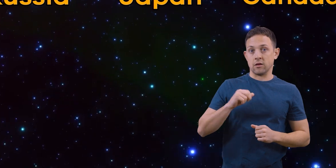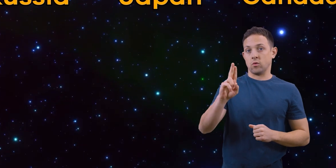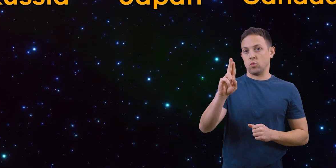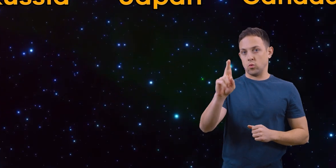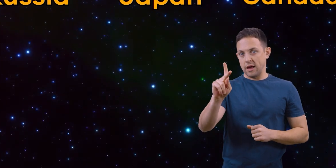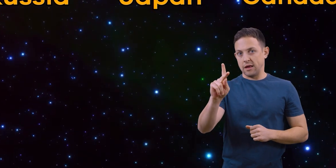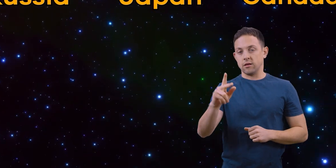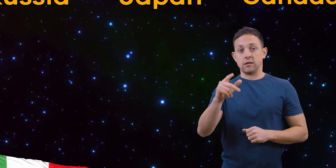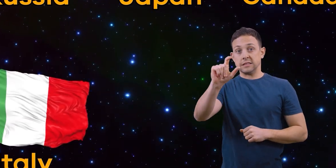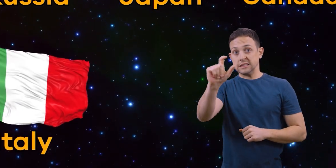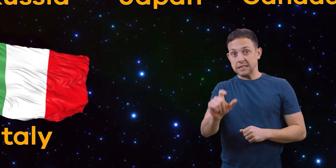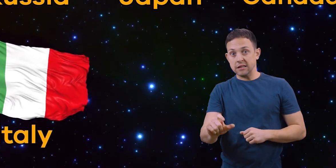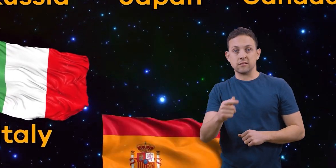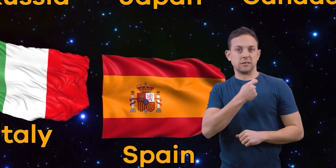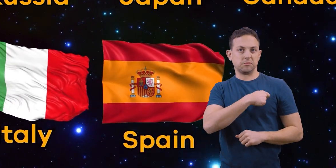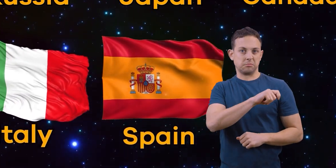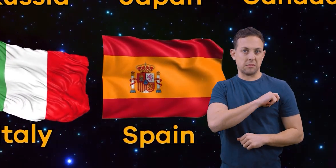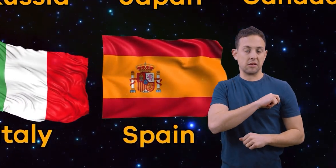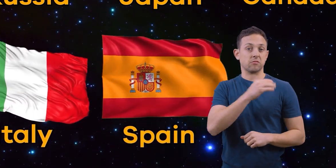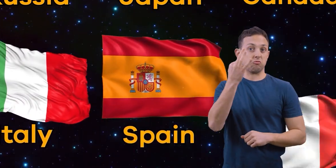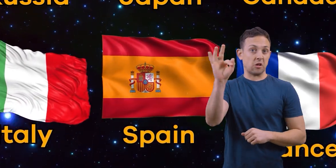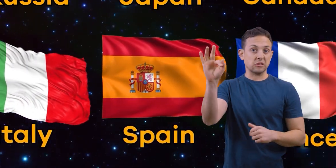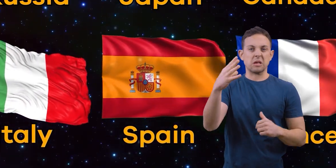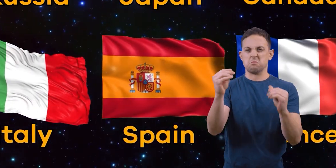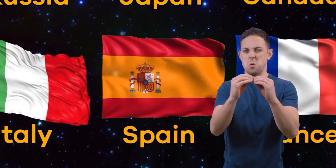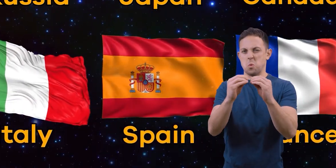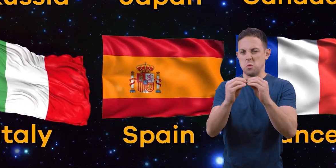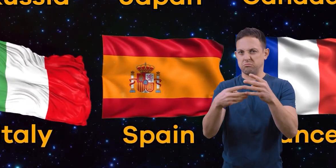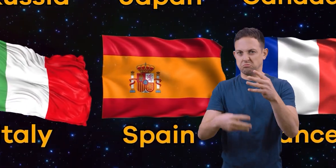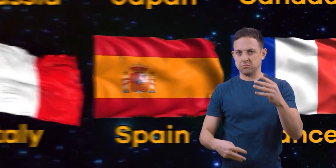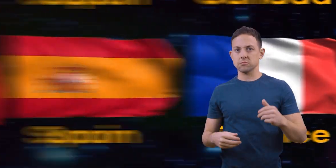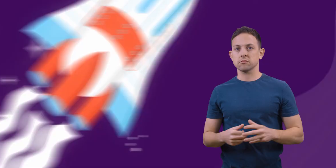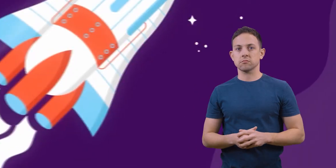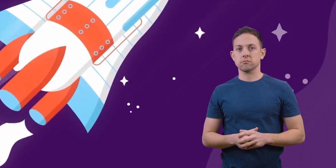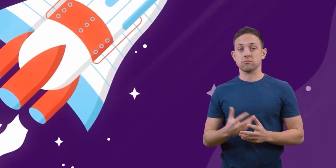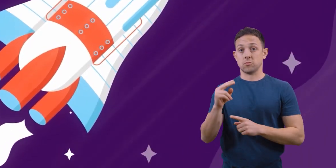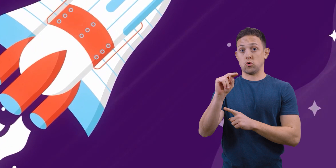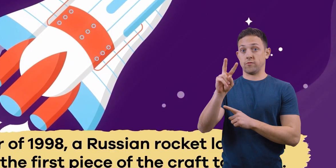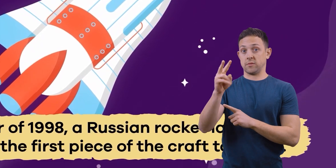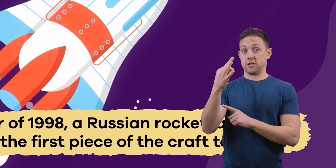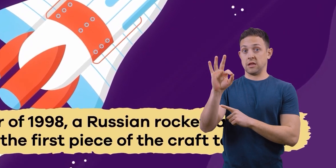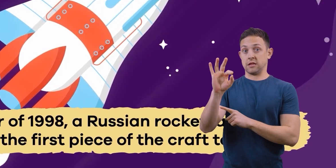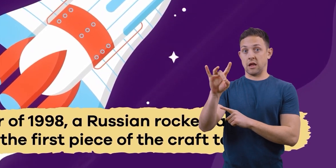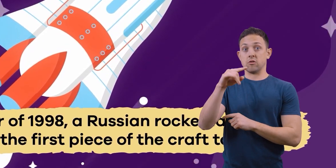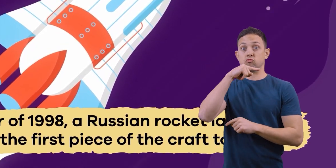the UK, Italy, Spain, France, and more. In November of 1998,